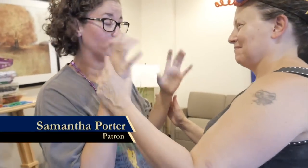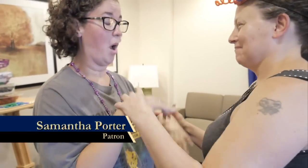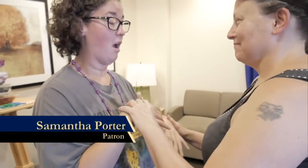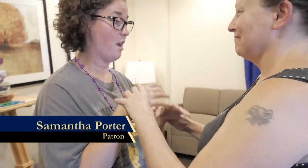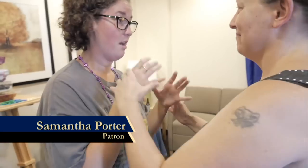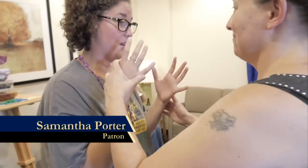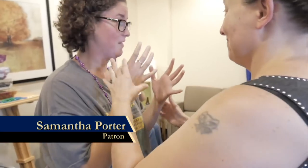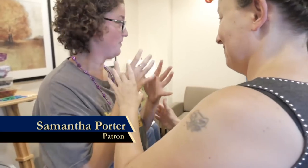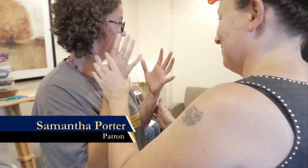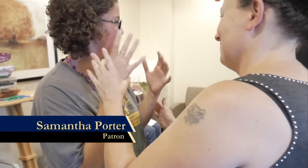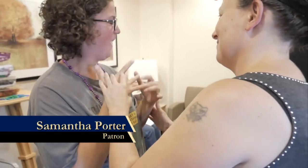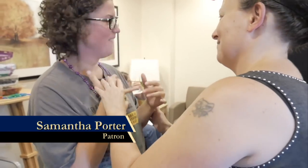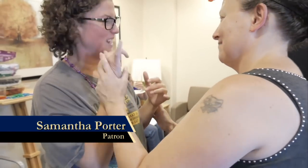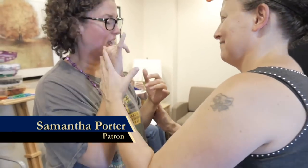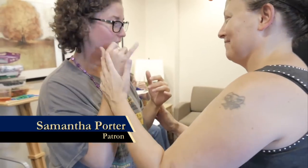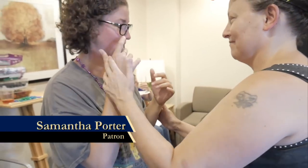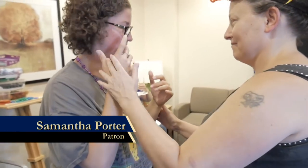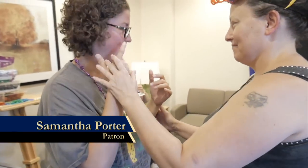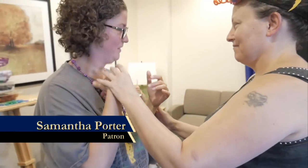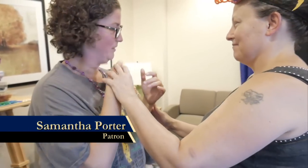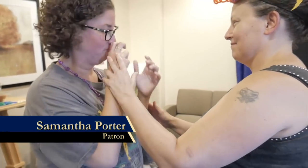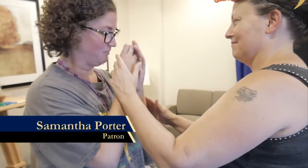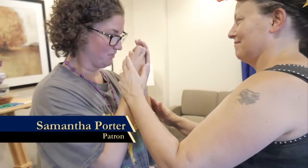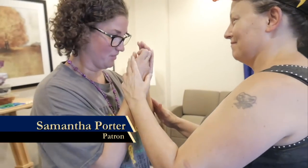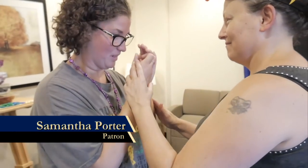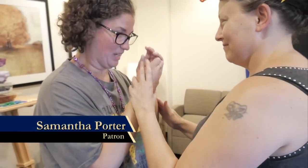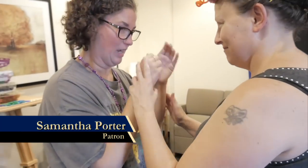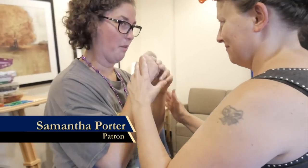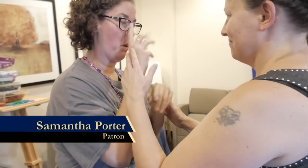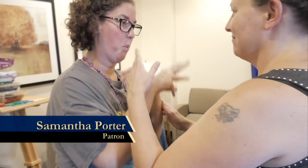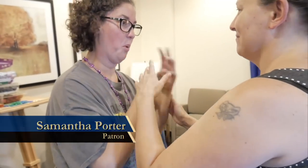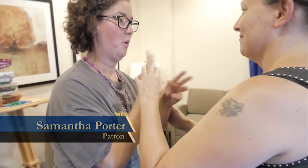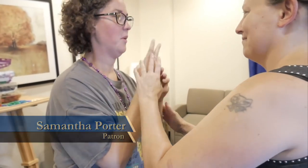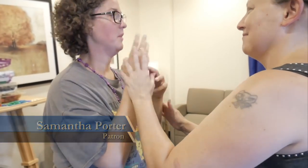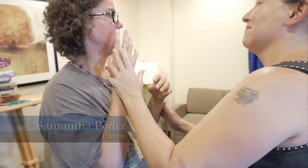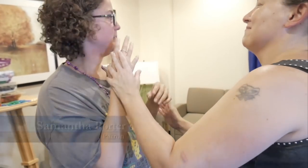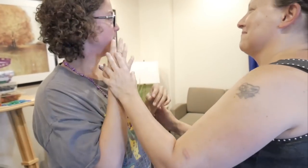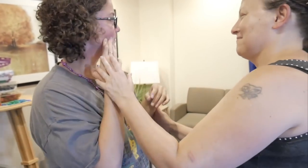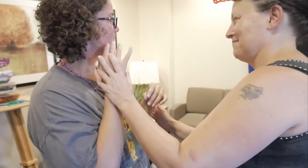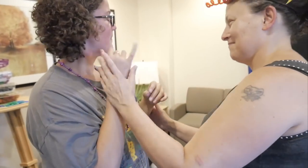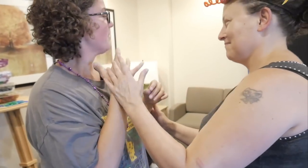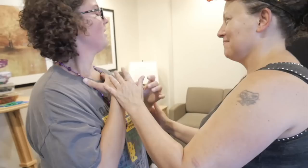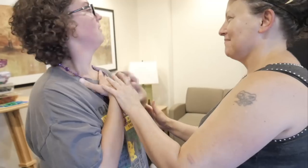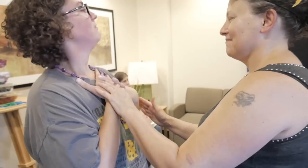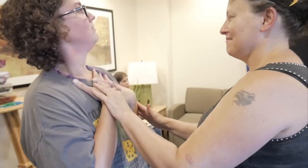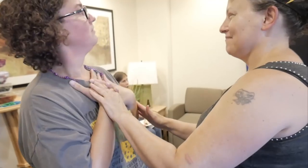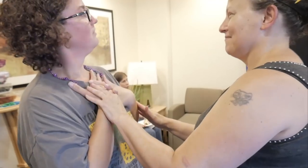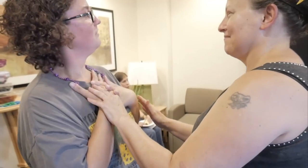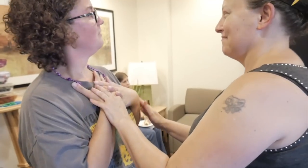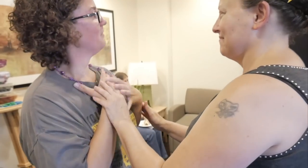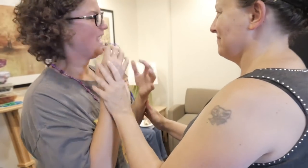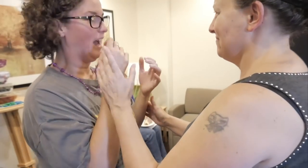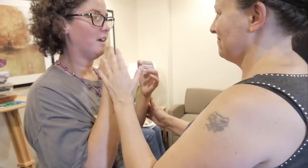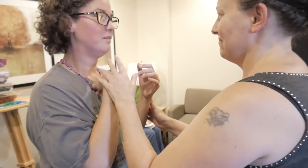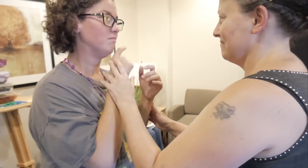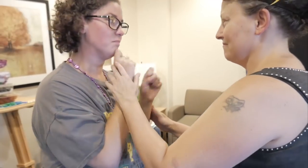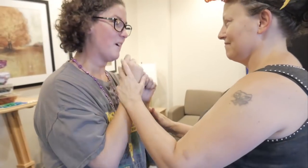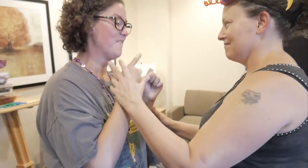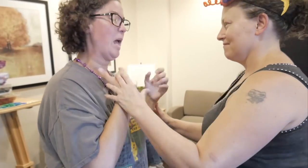I'm in shock. I really felt like I was immersed in their world. I could really feel